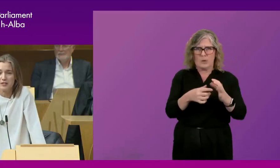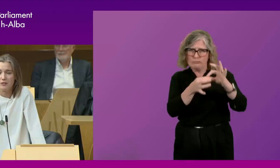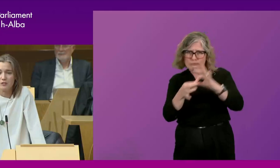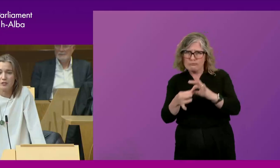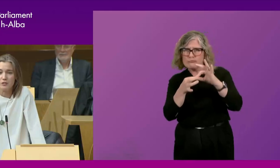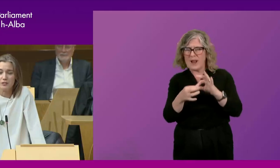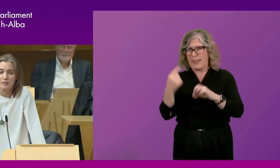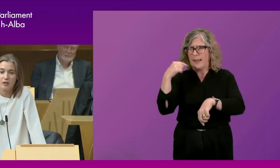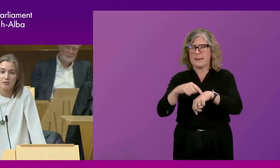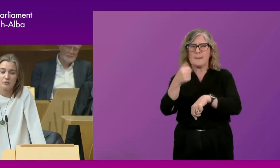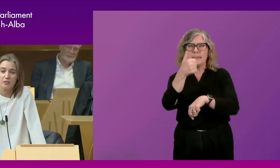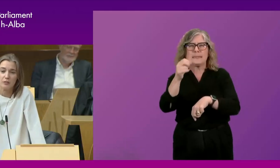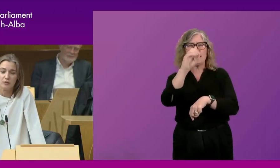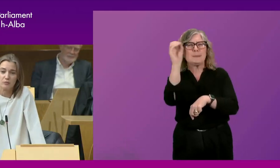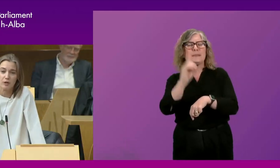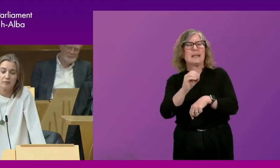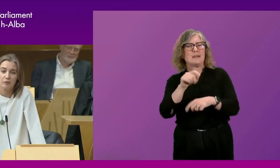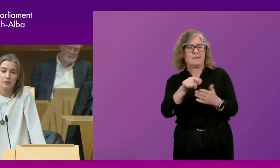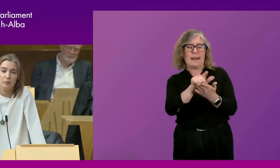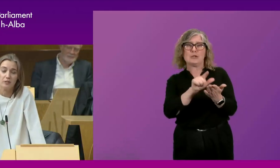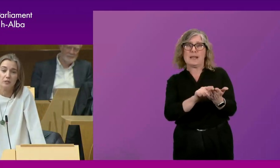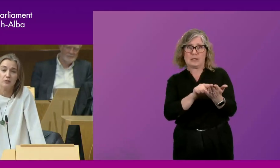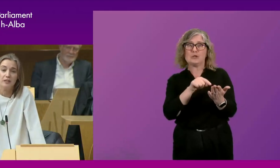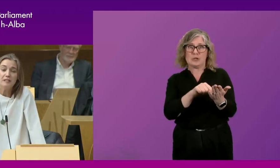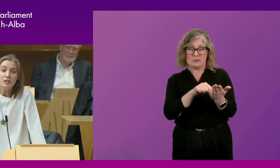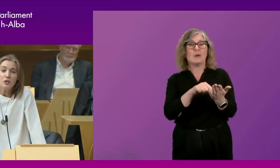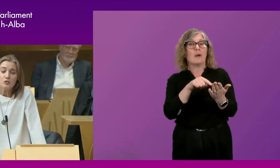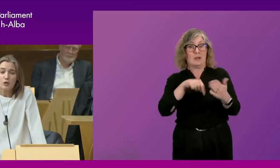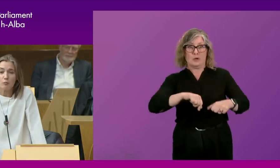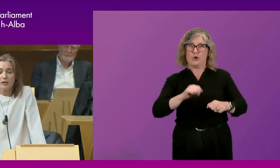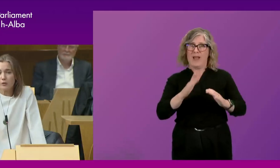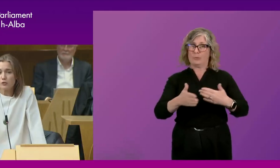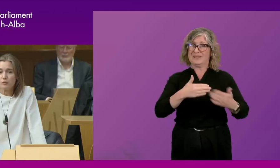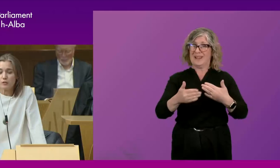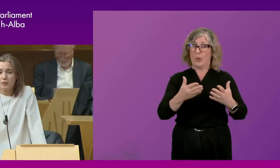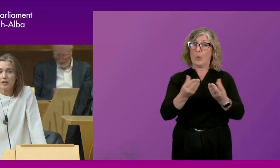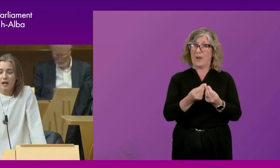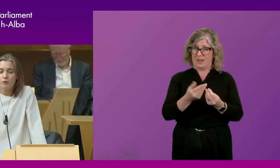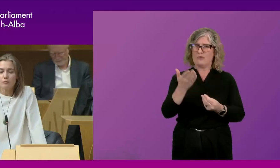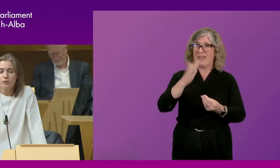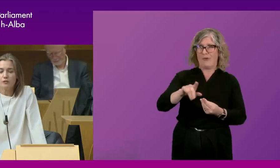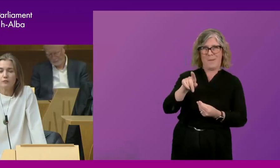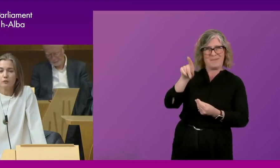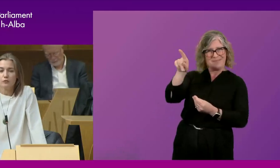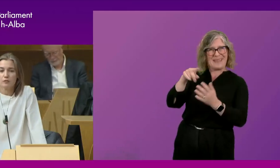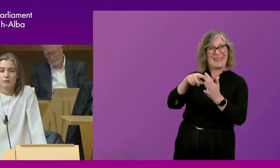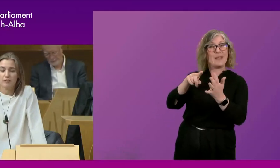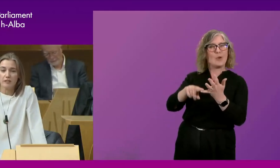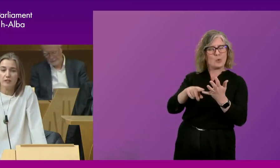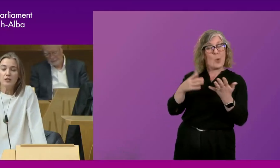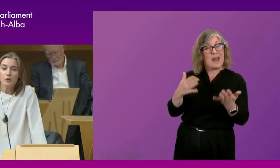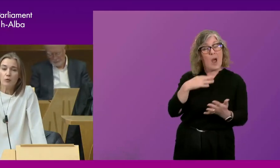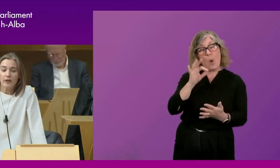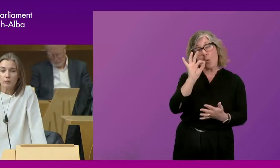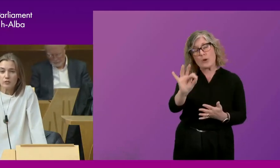60% of the legislation that Scotland was dealing with was coming from the European Union. So my question was going to be how you think devolution has